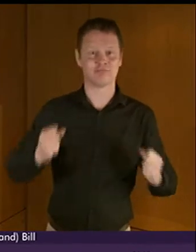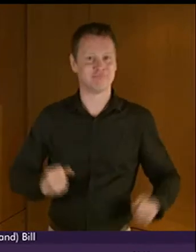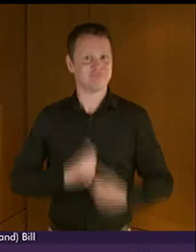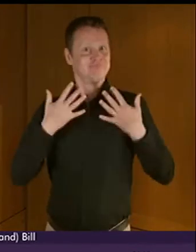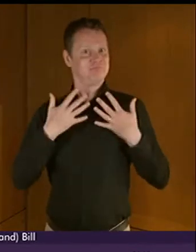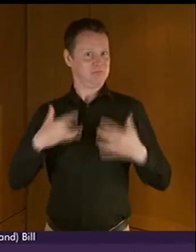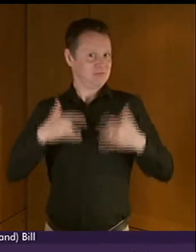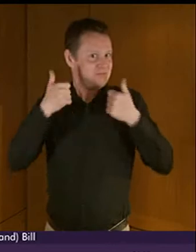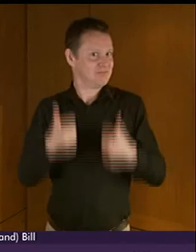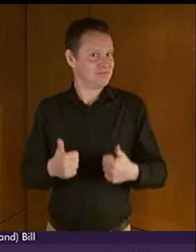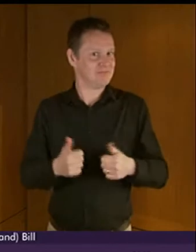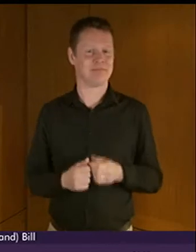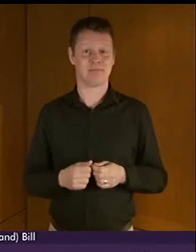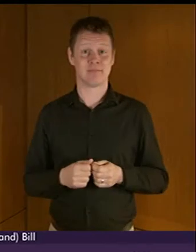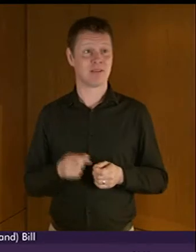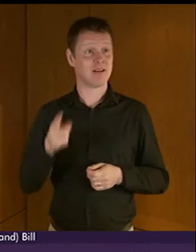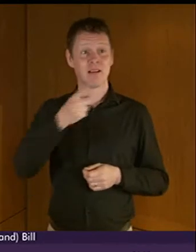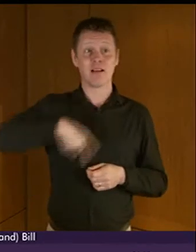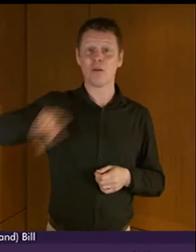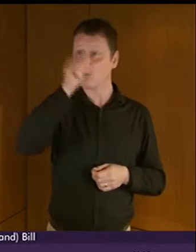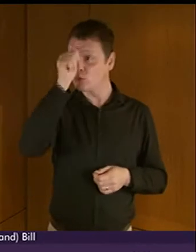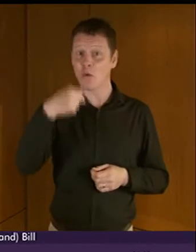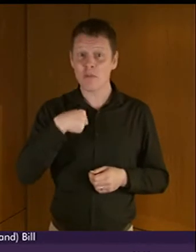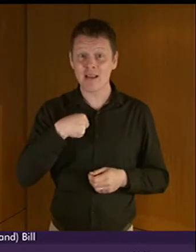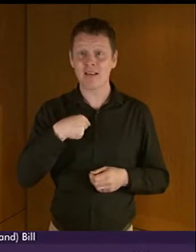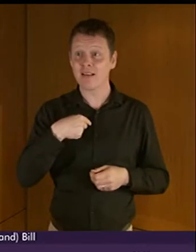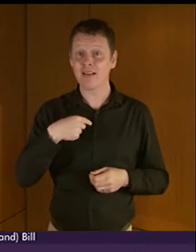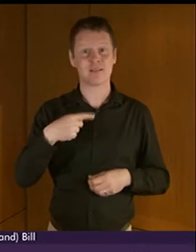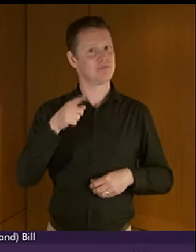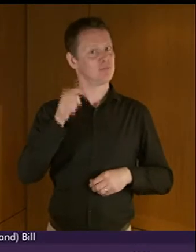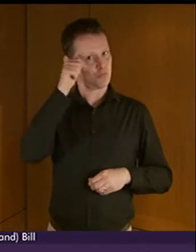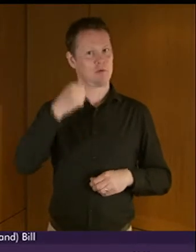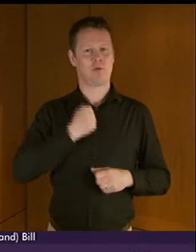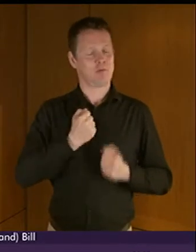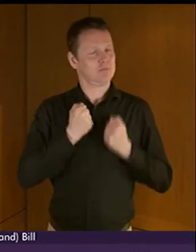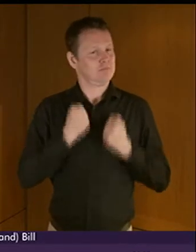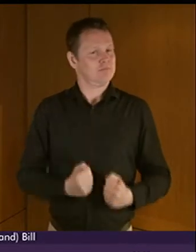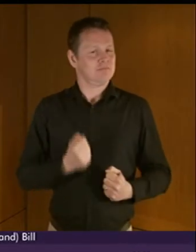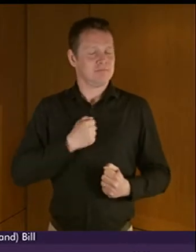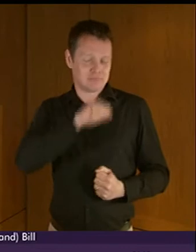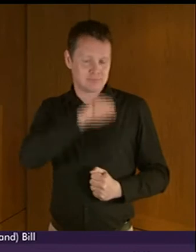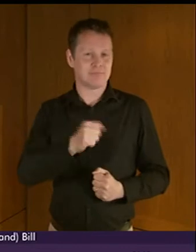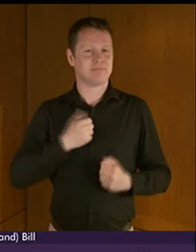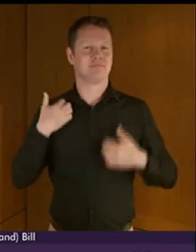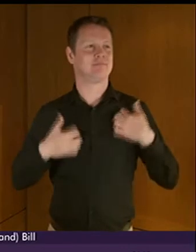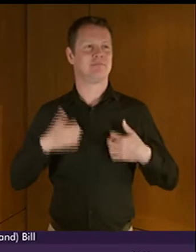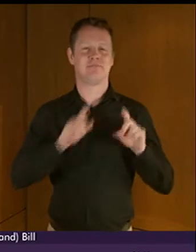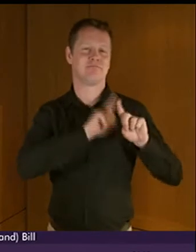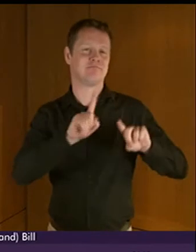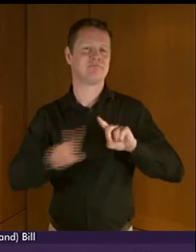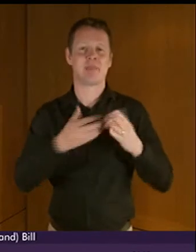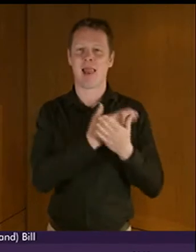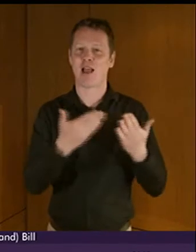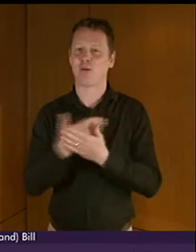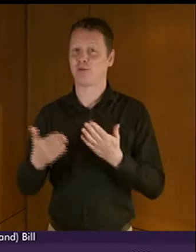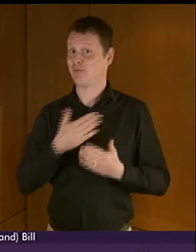who knows me will know I have personal interest in languages of all kinds and I think it has been important throughout the debate